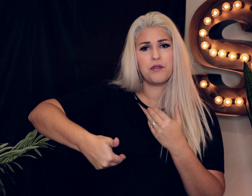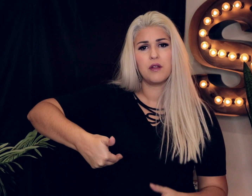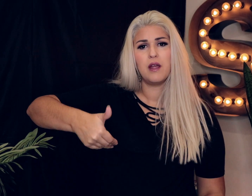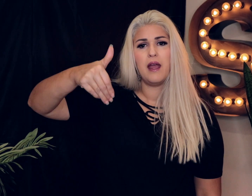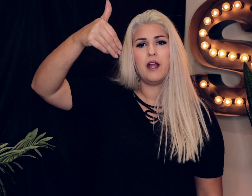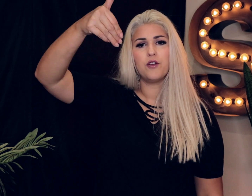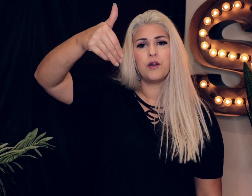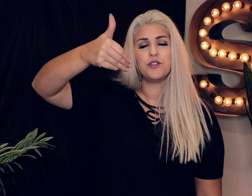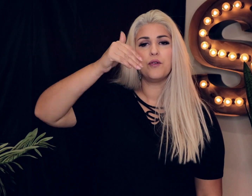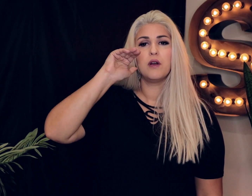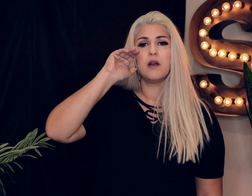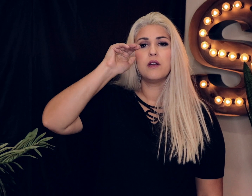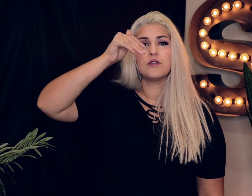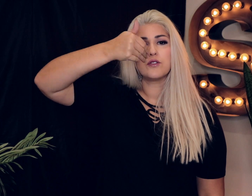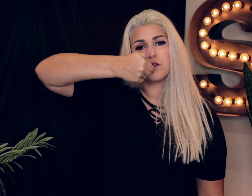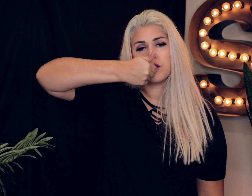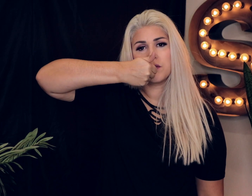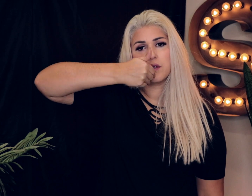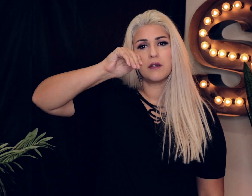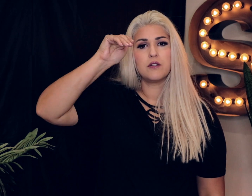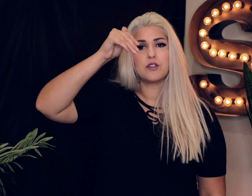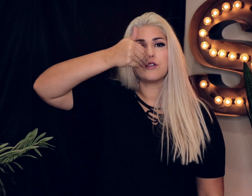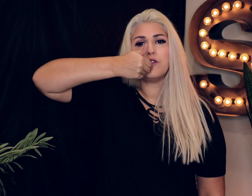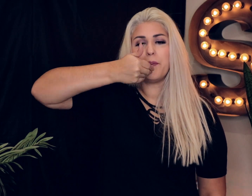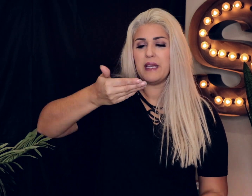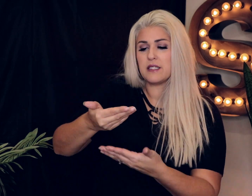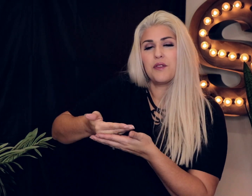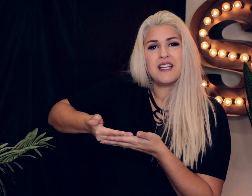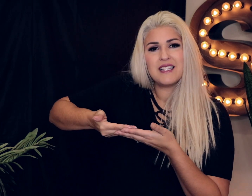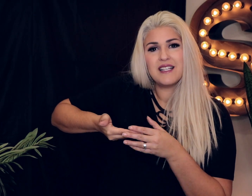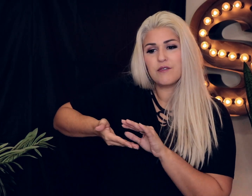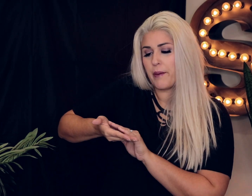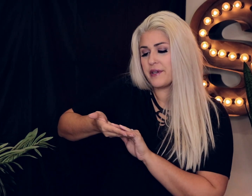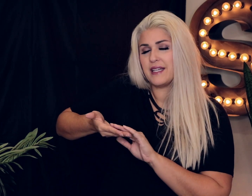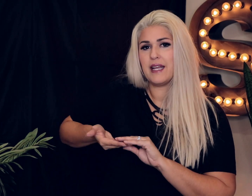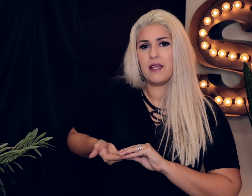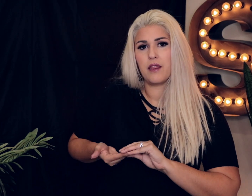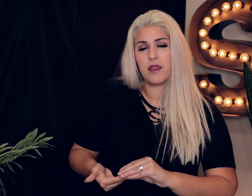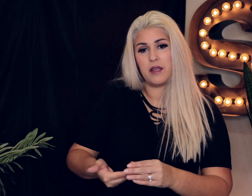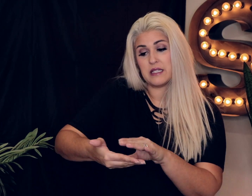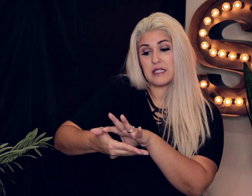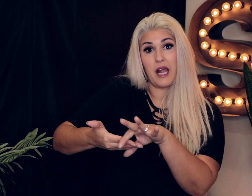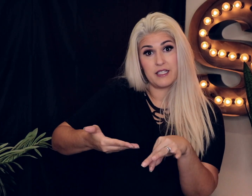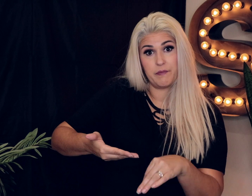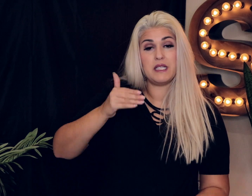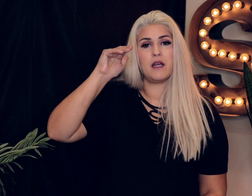and you're going to scoop a piece so this is representing the slice of pizza